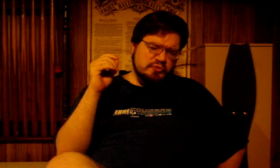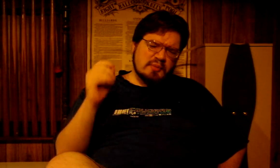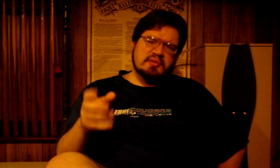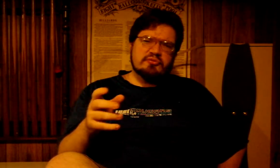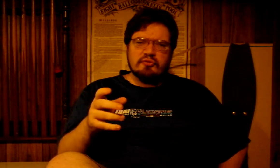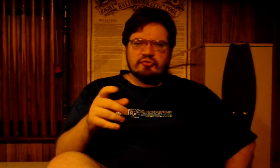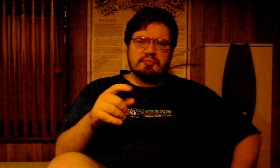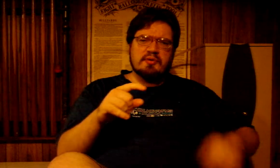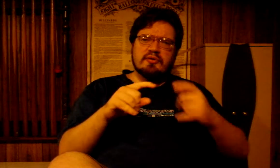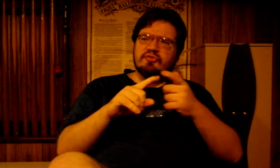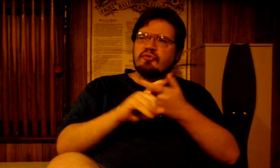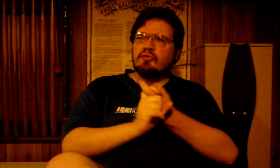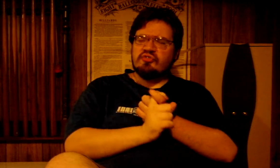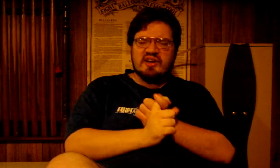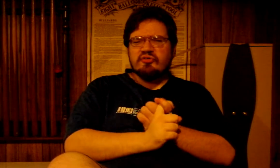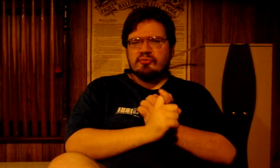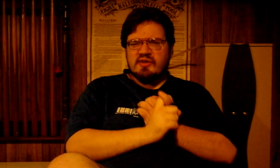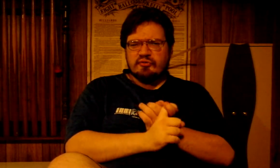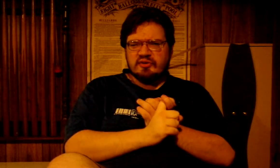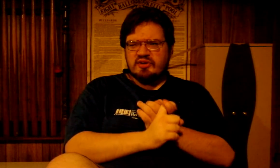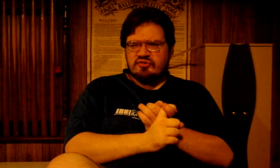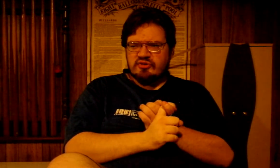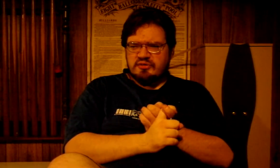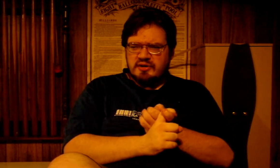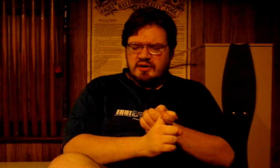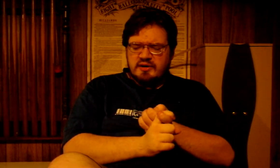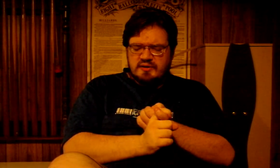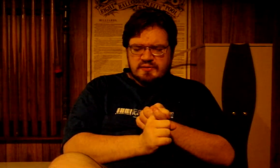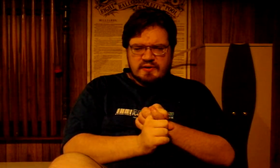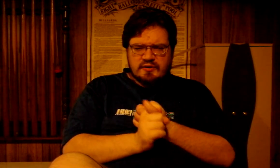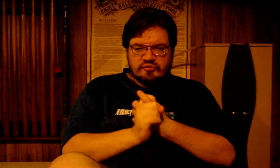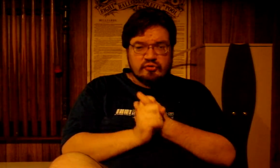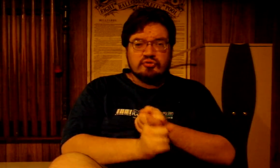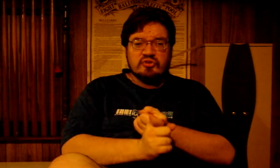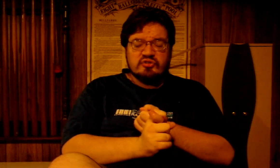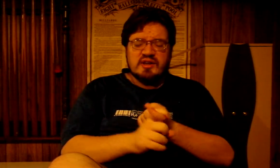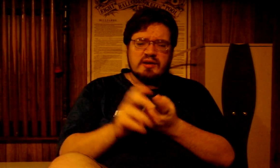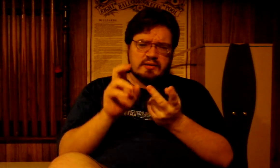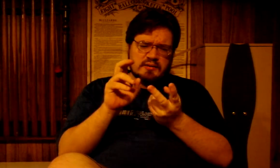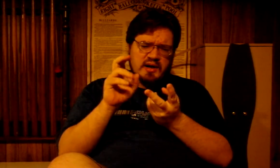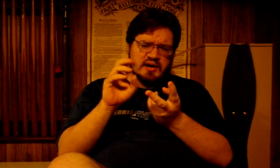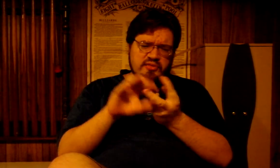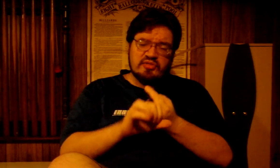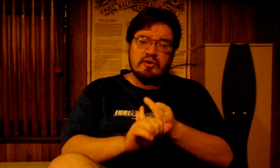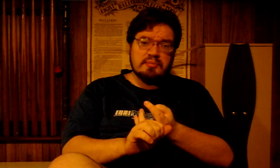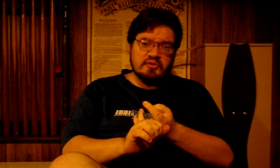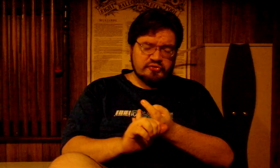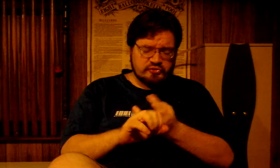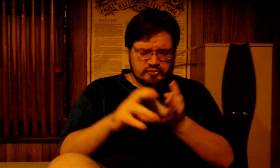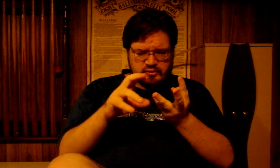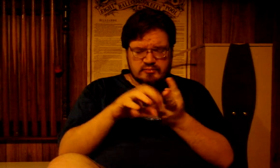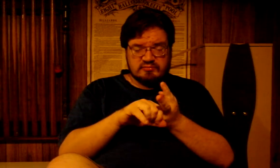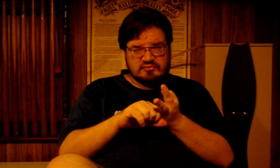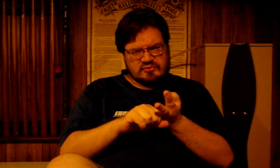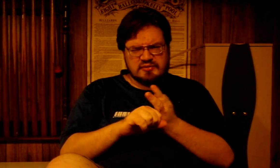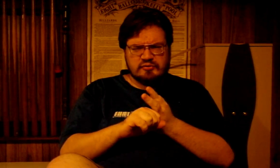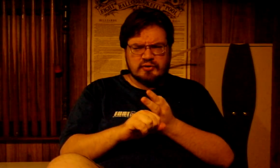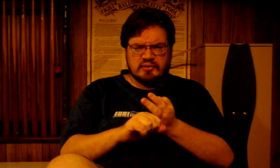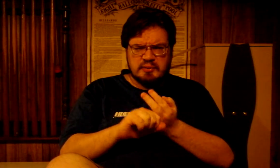uplift your spirits or change your mental condition, they're a social engineer, a therapist, someone that overlaps, a